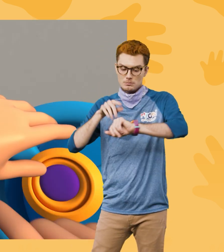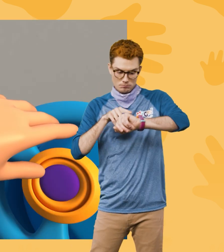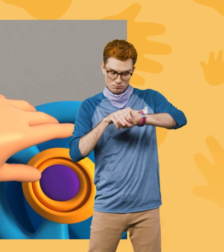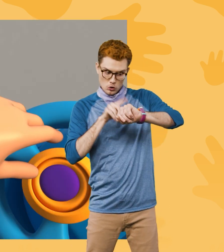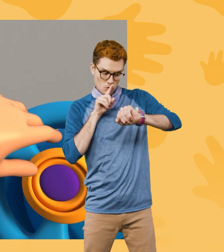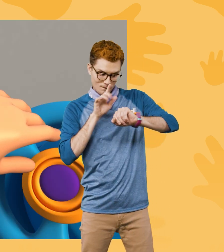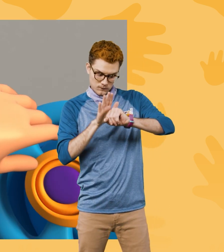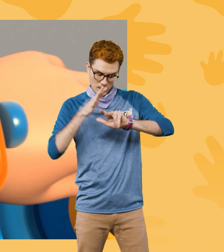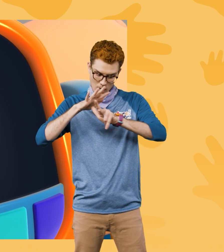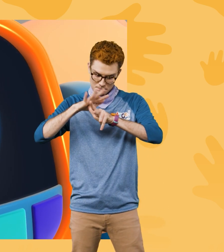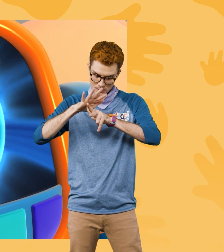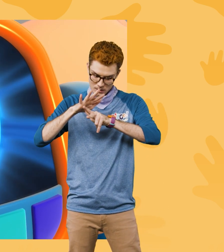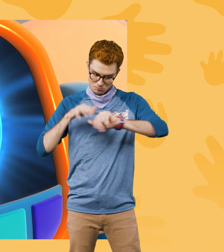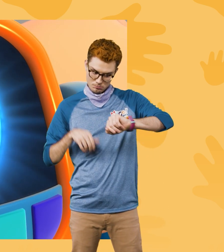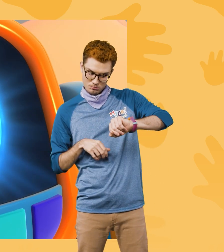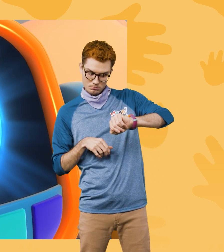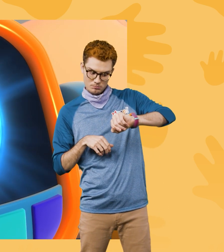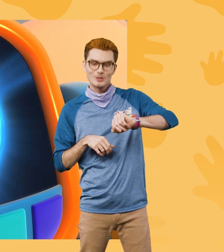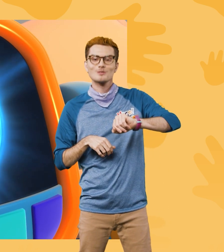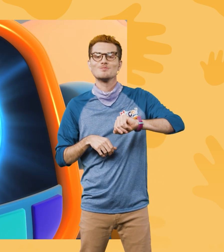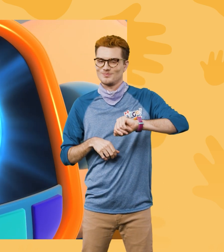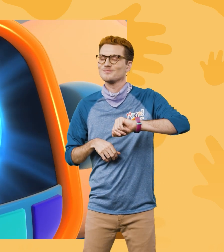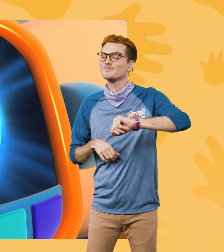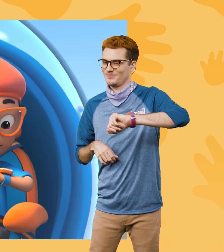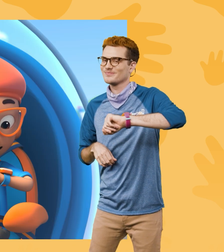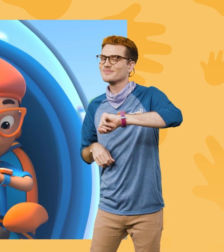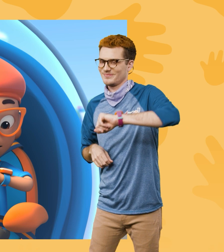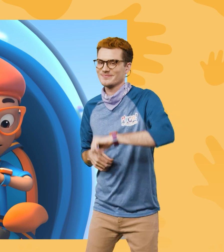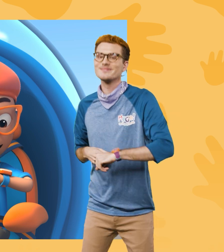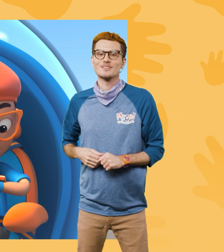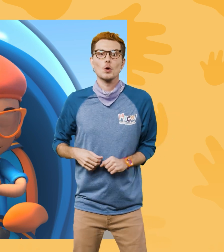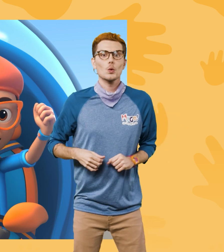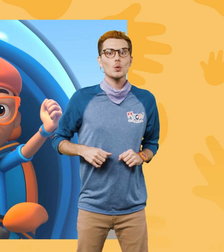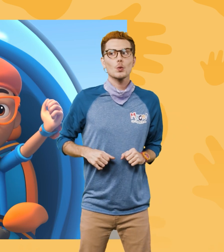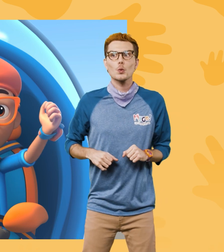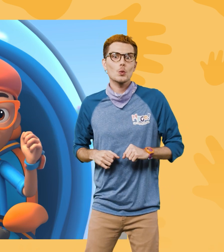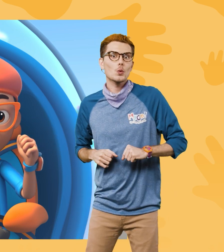blades! Helicopter blades confirmed! Activate Flippi stations!